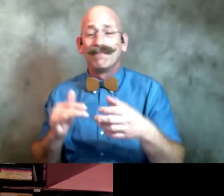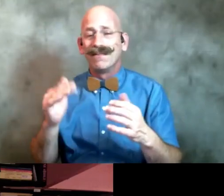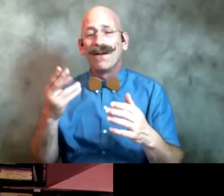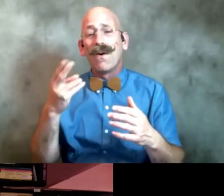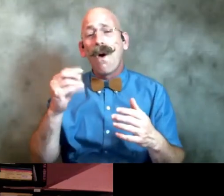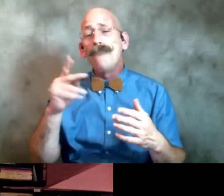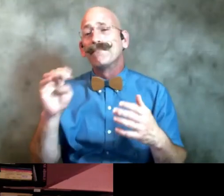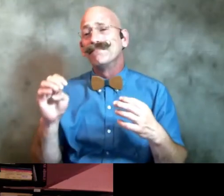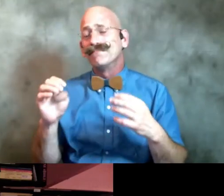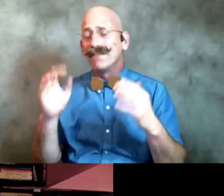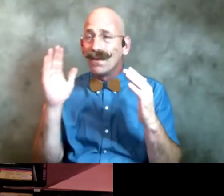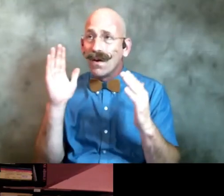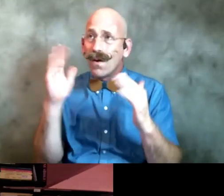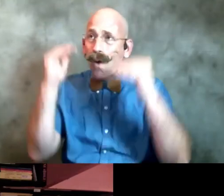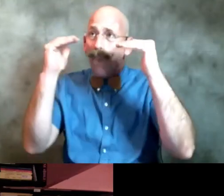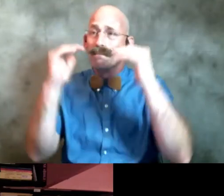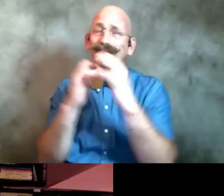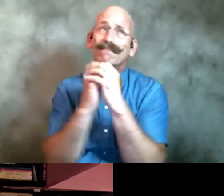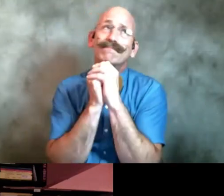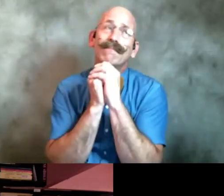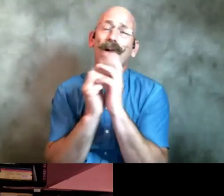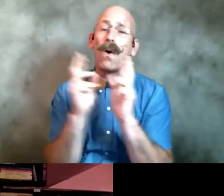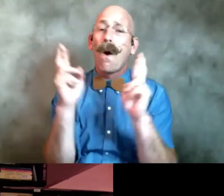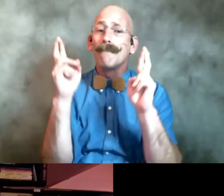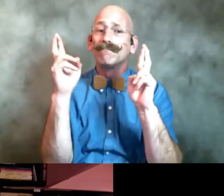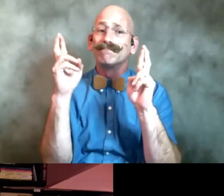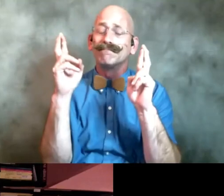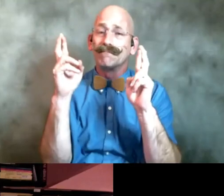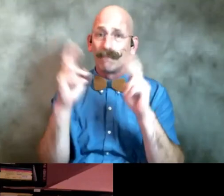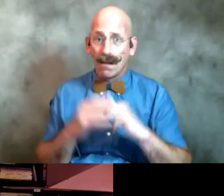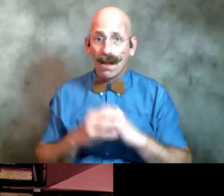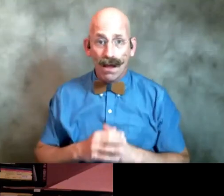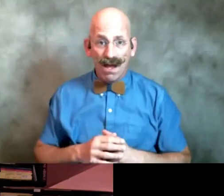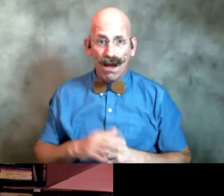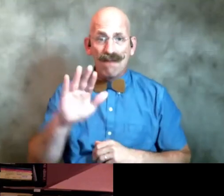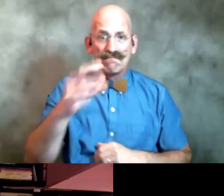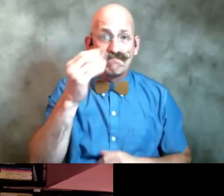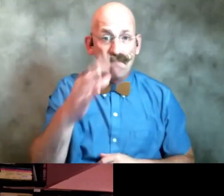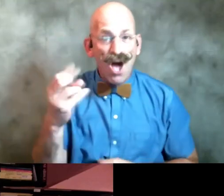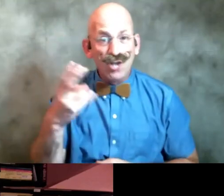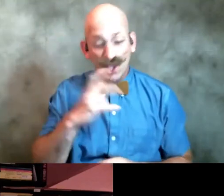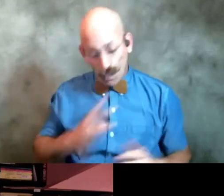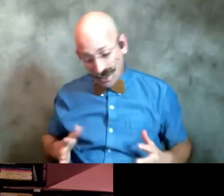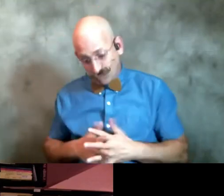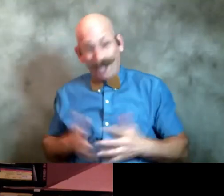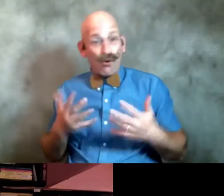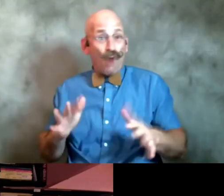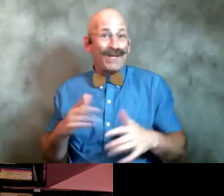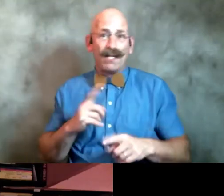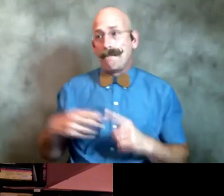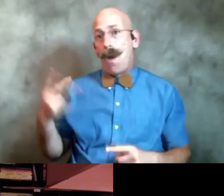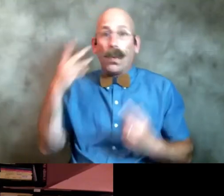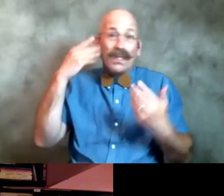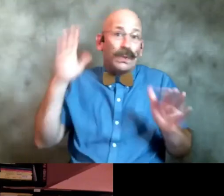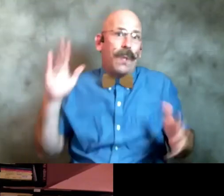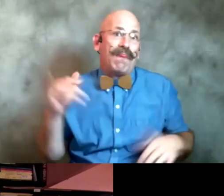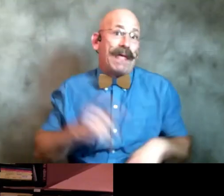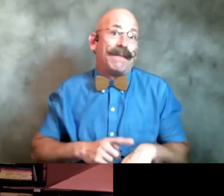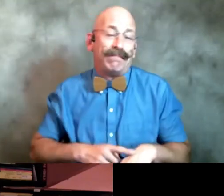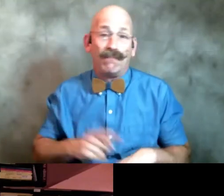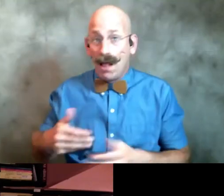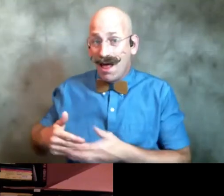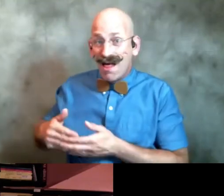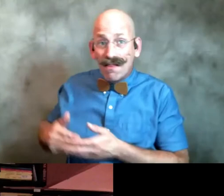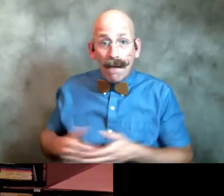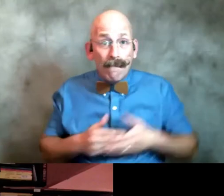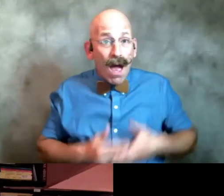hope hope she was pregnant already although neither of us knew it the baby was